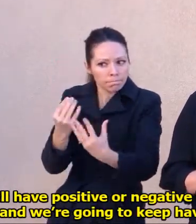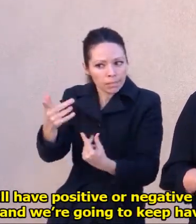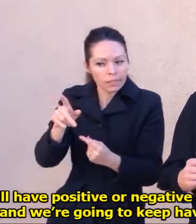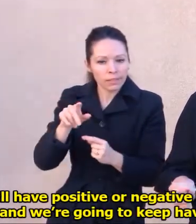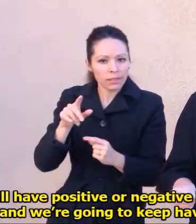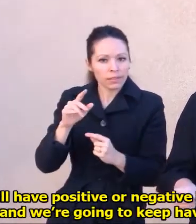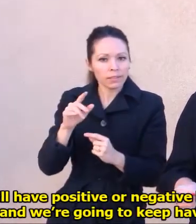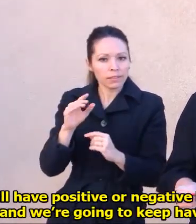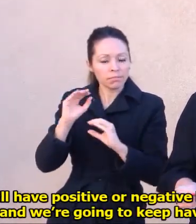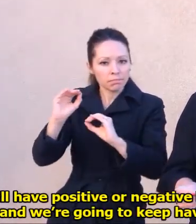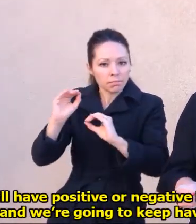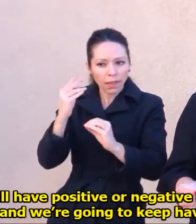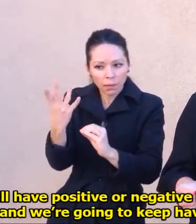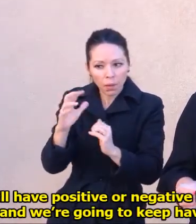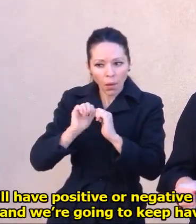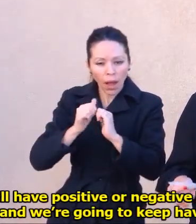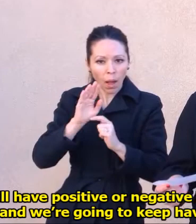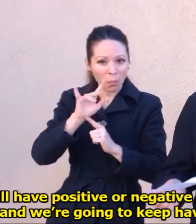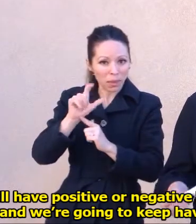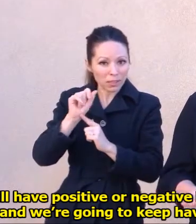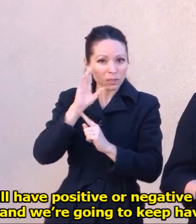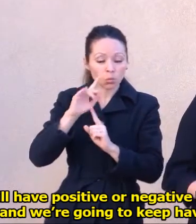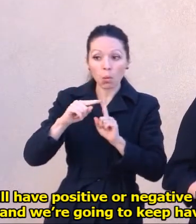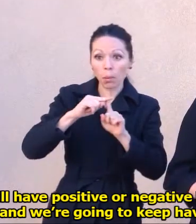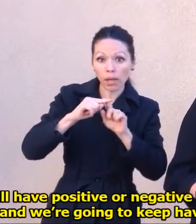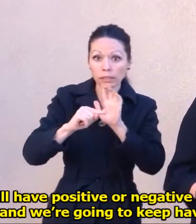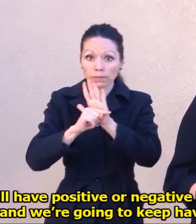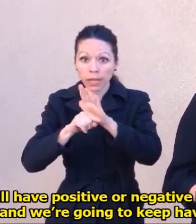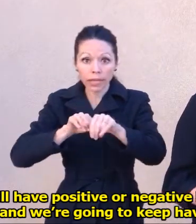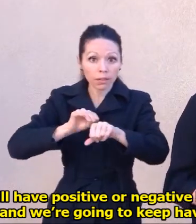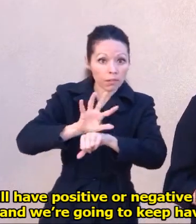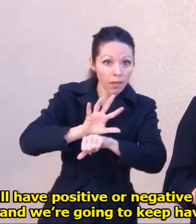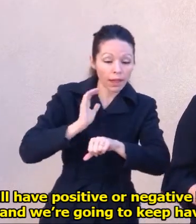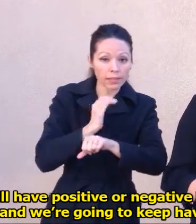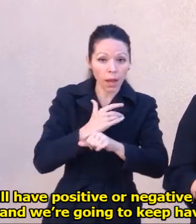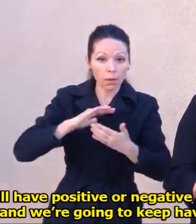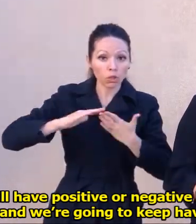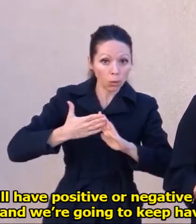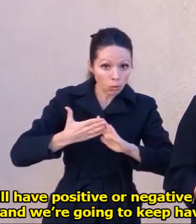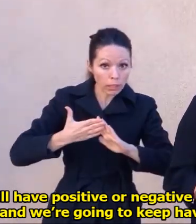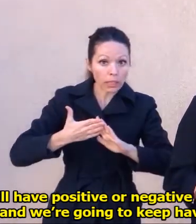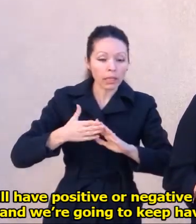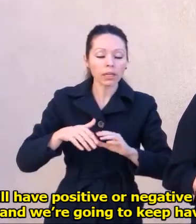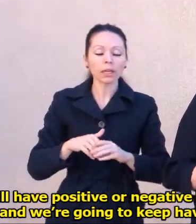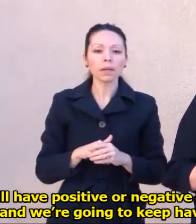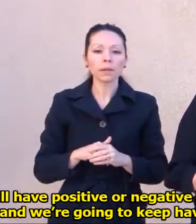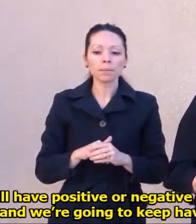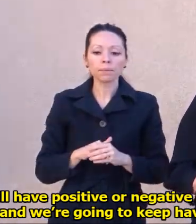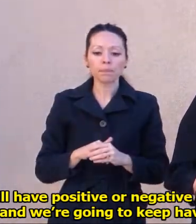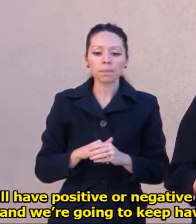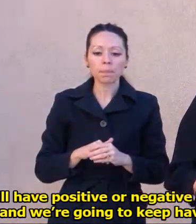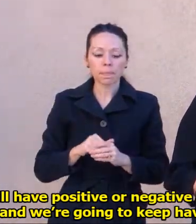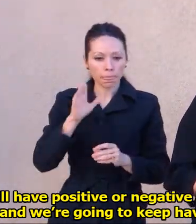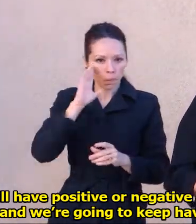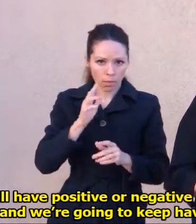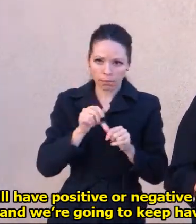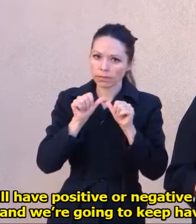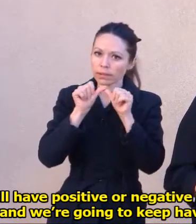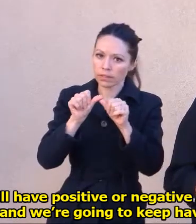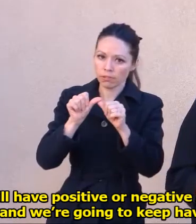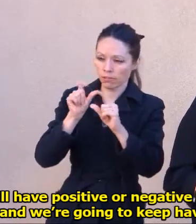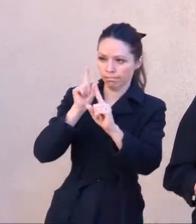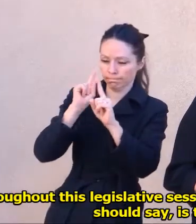will have positive or negative impact on members' lives, and we're going to keep having those